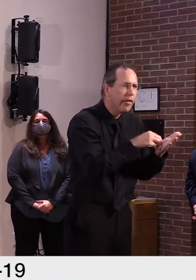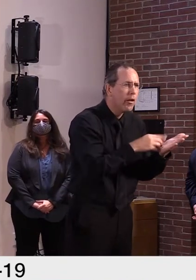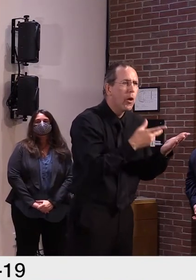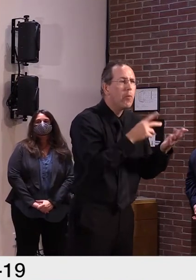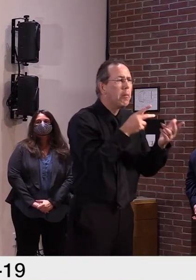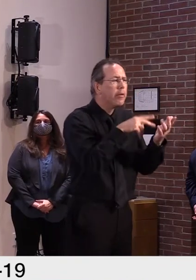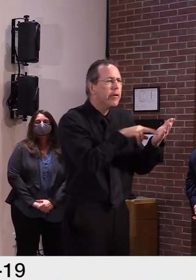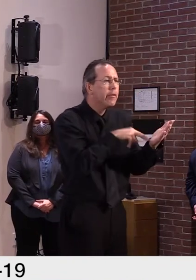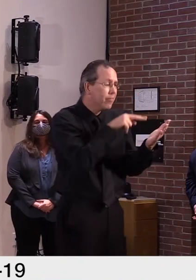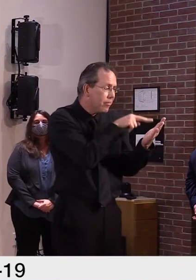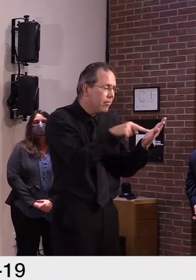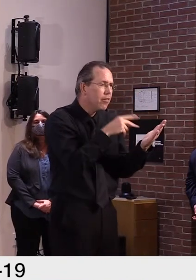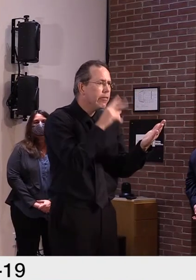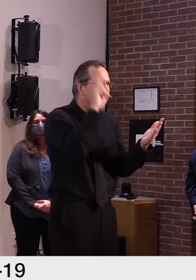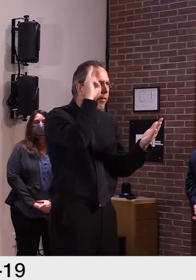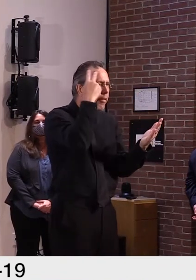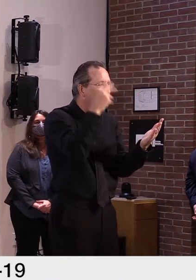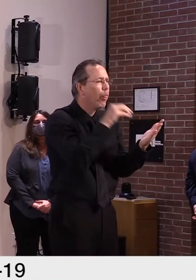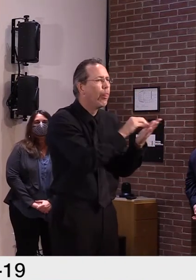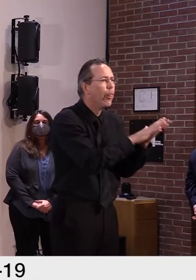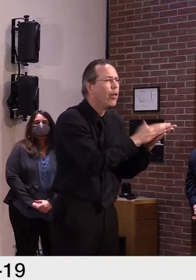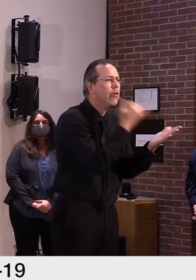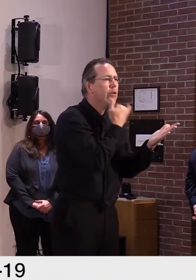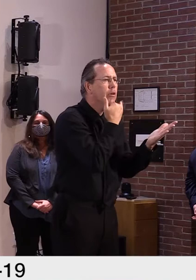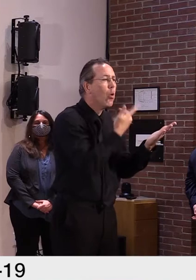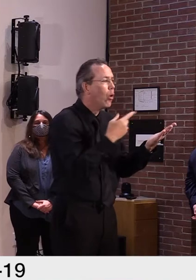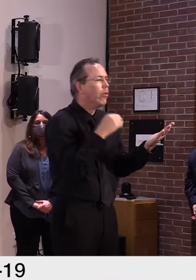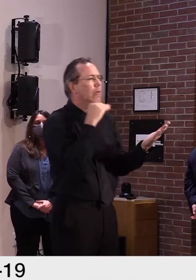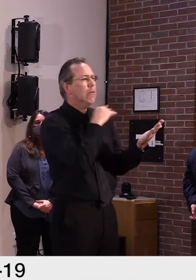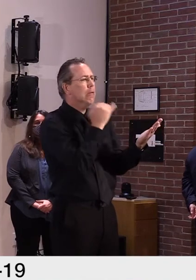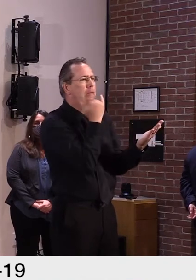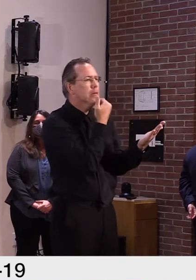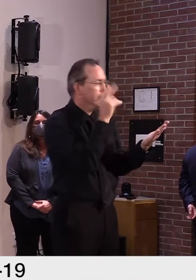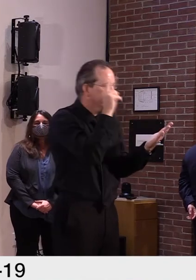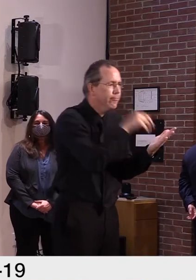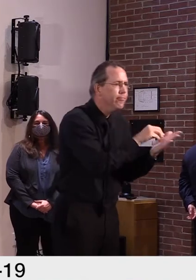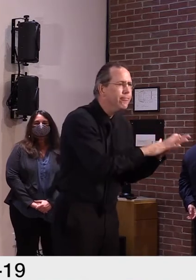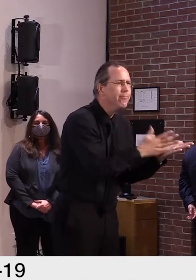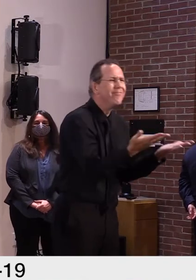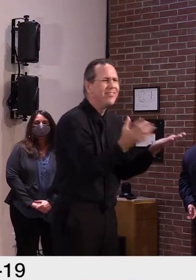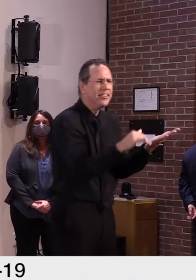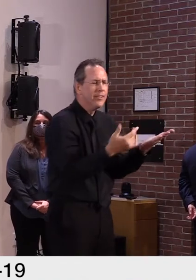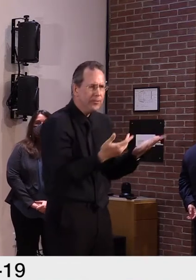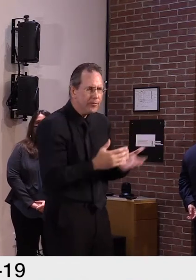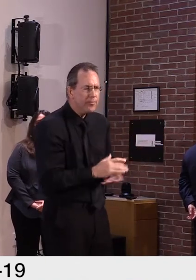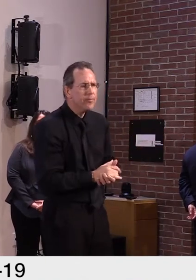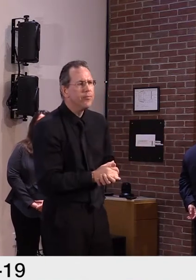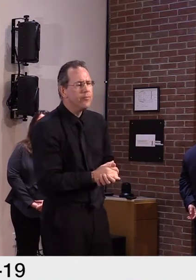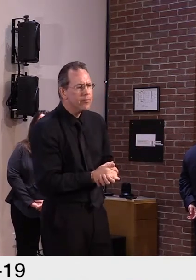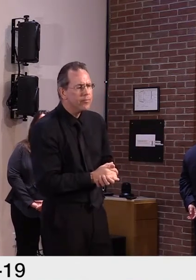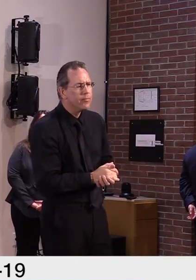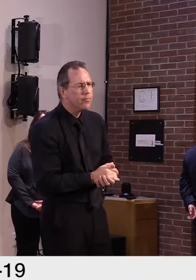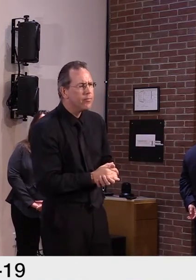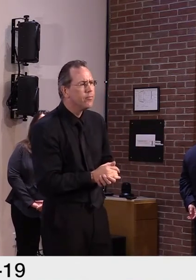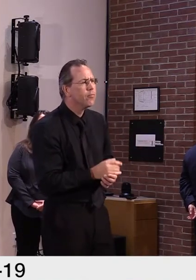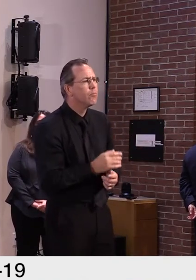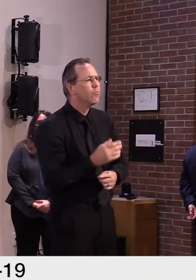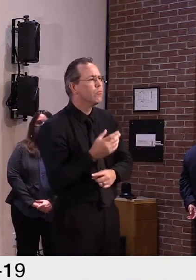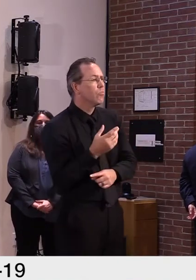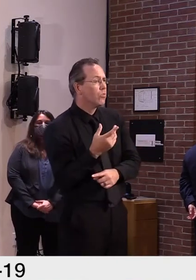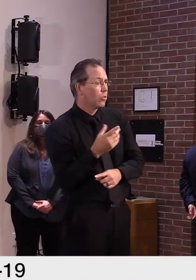Commissioner Harrington, can you give us a brief, maybe explanation from your perspective?